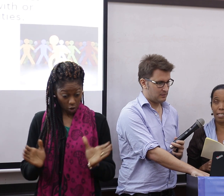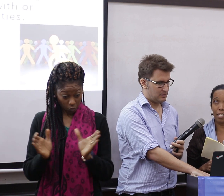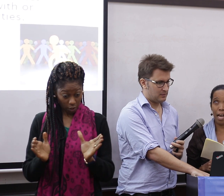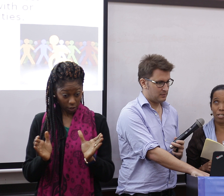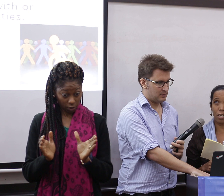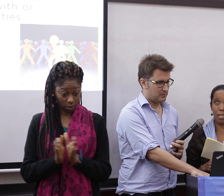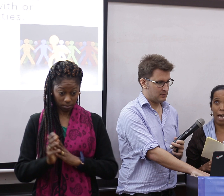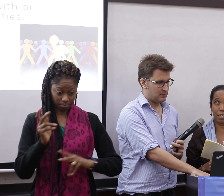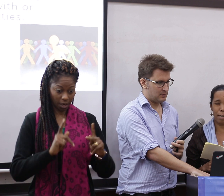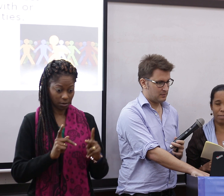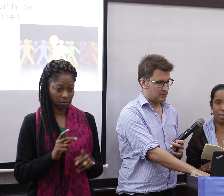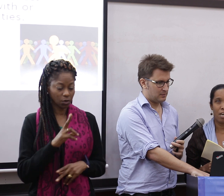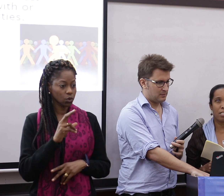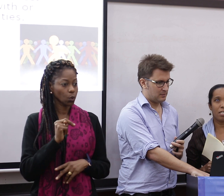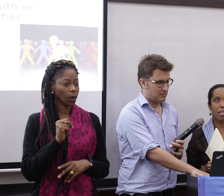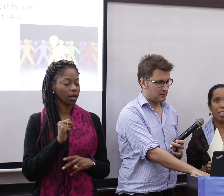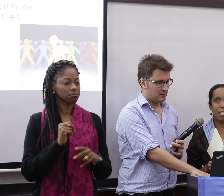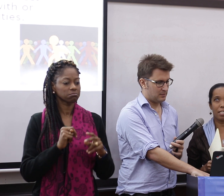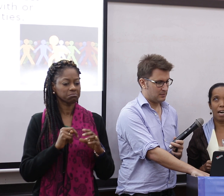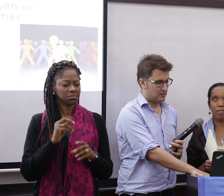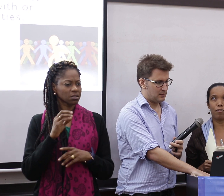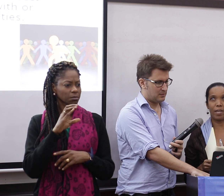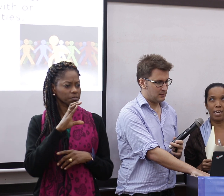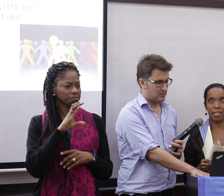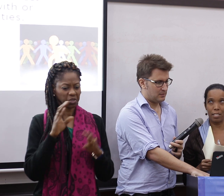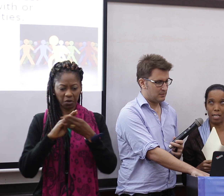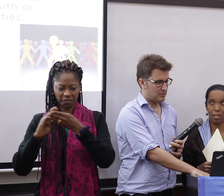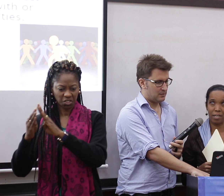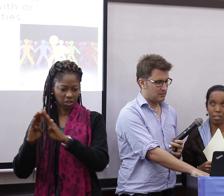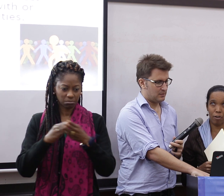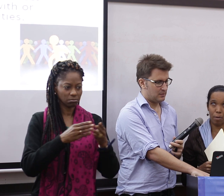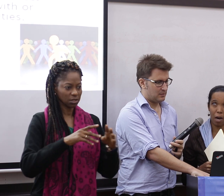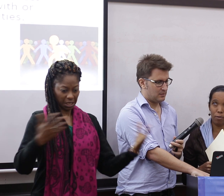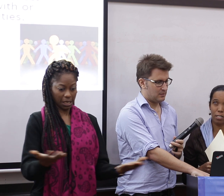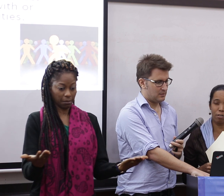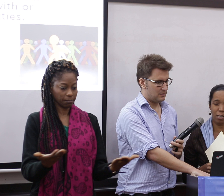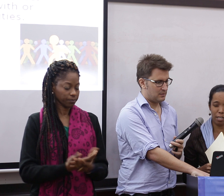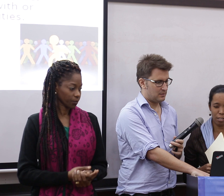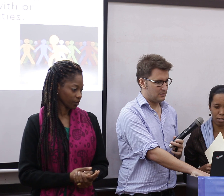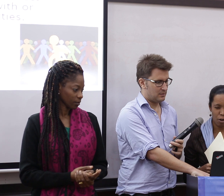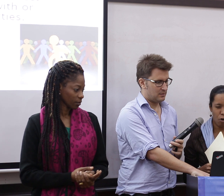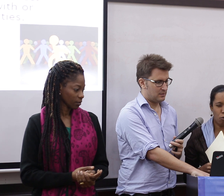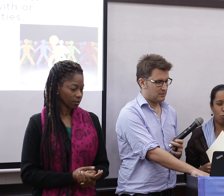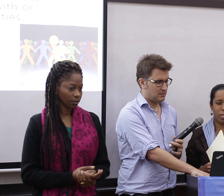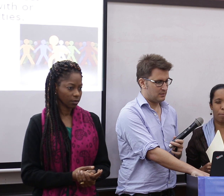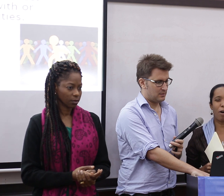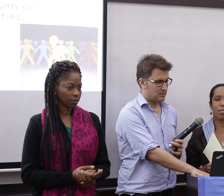internationally accepted. So earlier this afternoon, when I heard the gentleman talk about the journalist who was about to